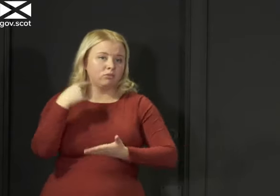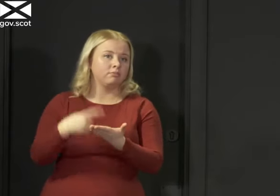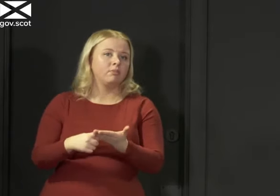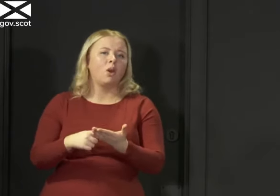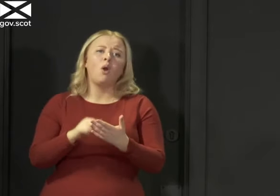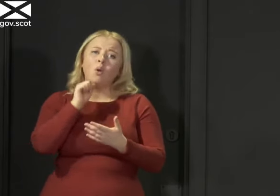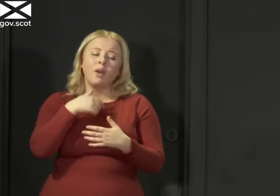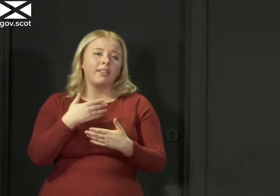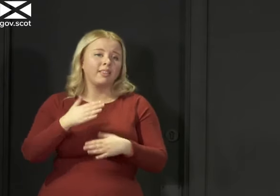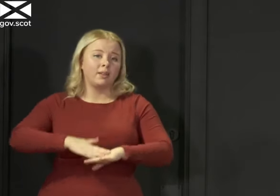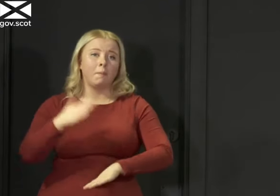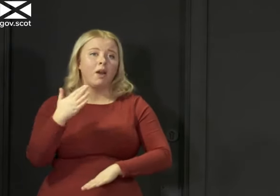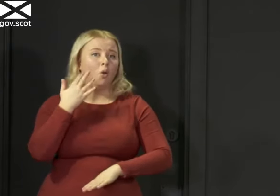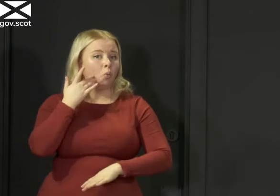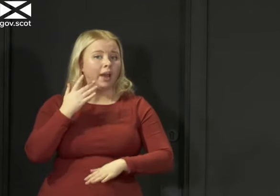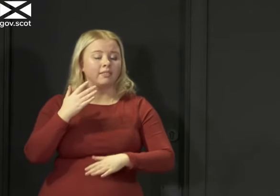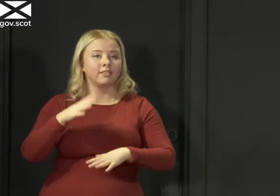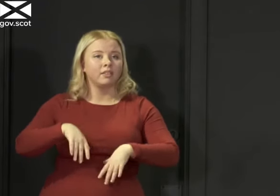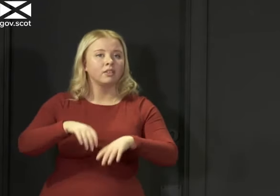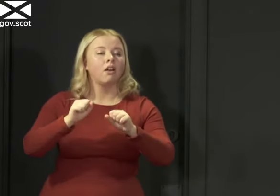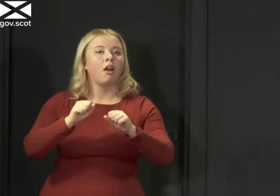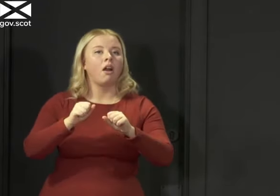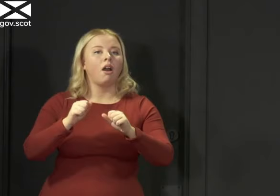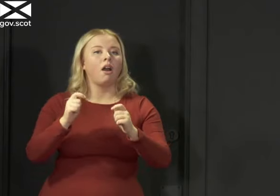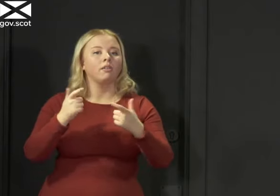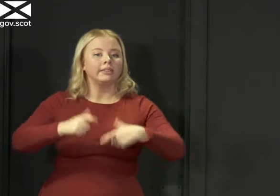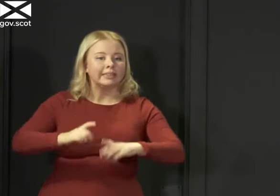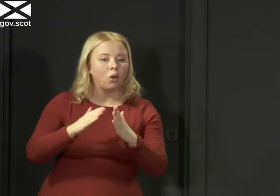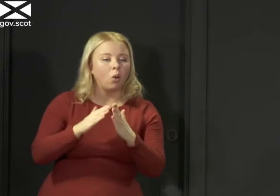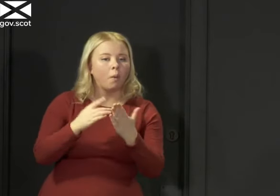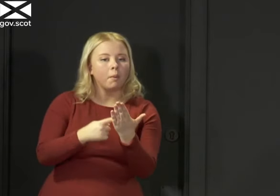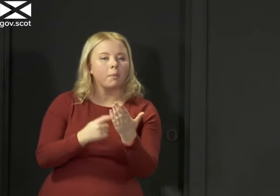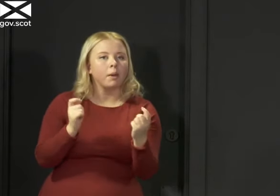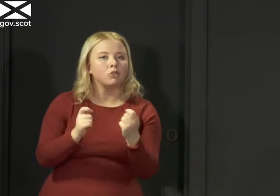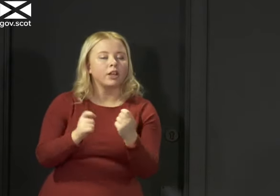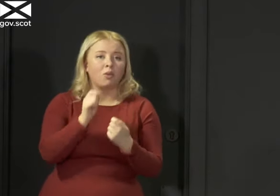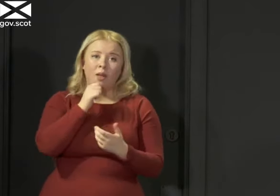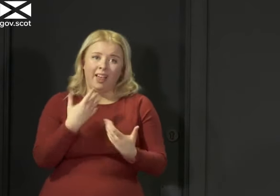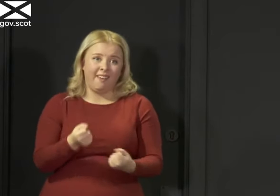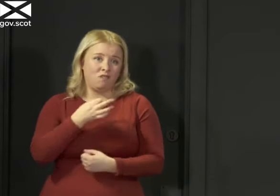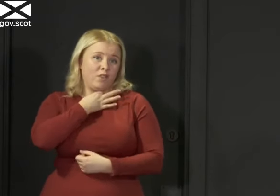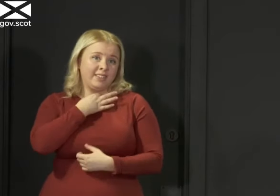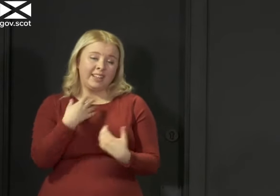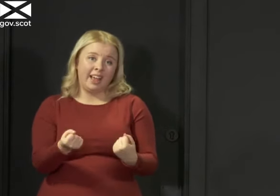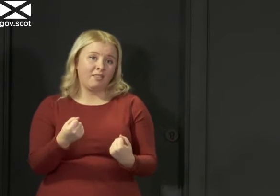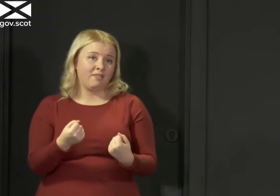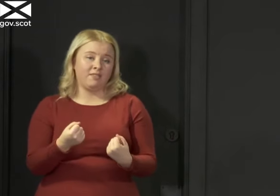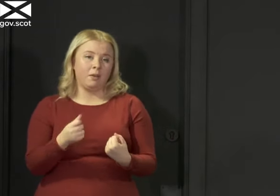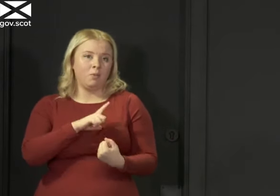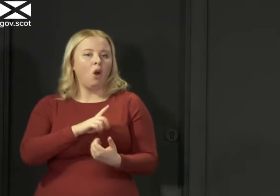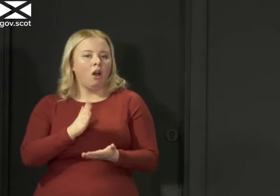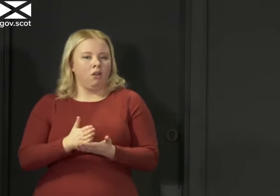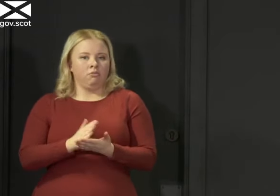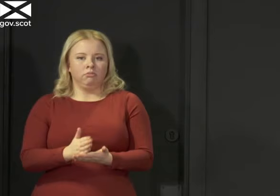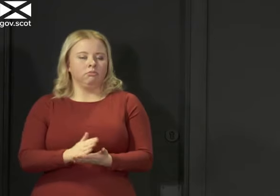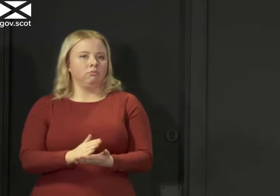risks whenever we start to more meaningfully ease this lockdown there will be risks because this is all very uncertain but